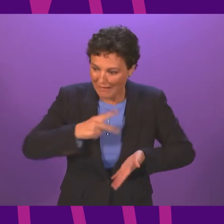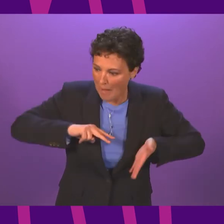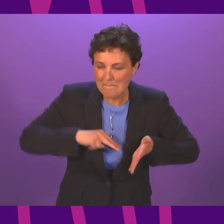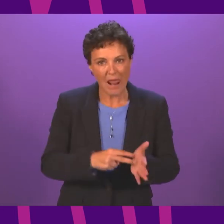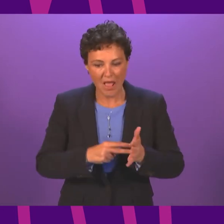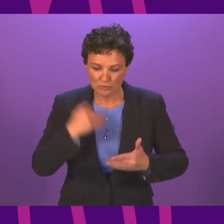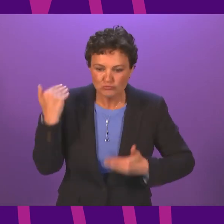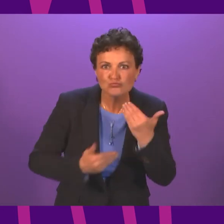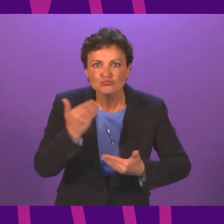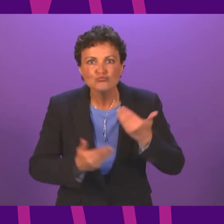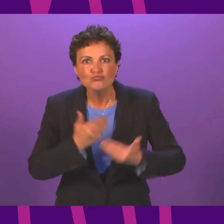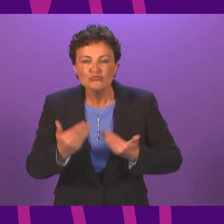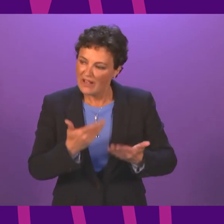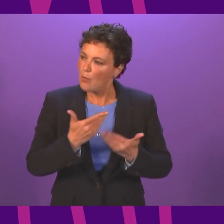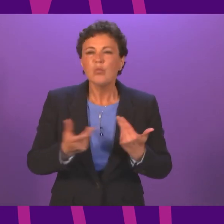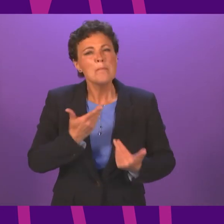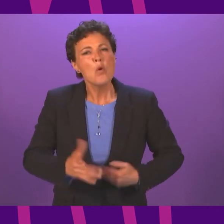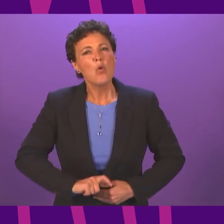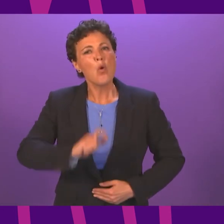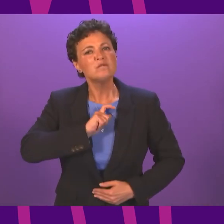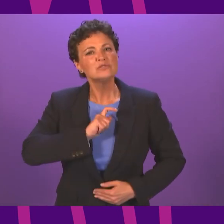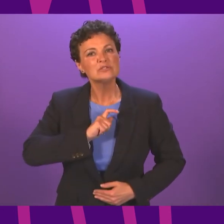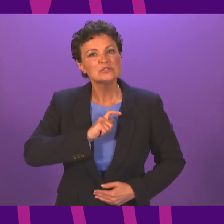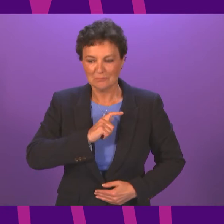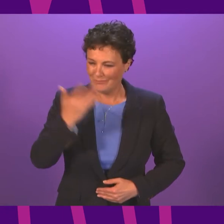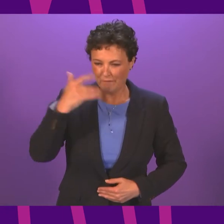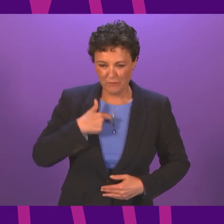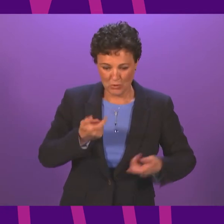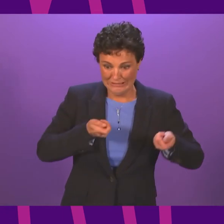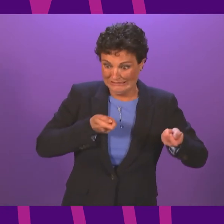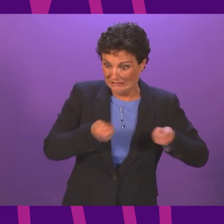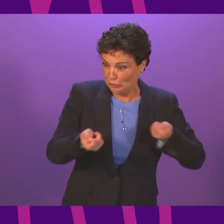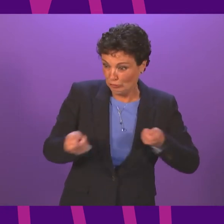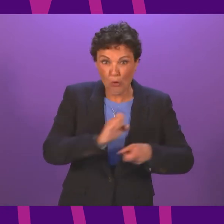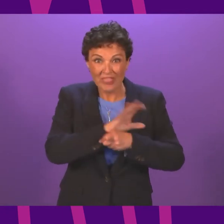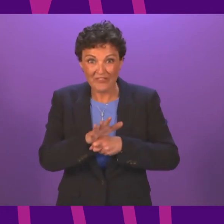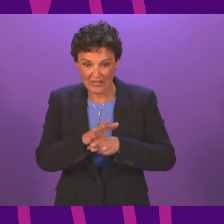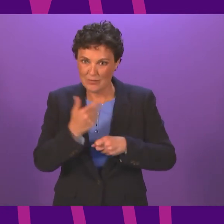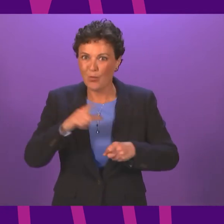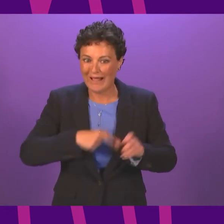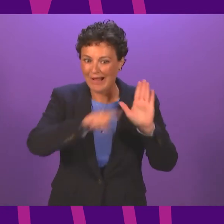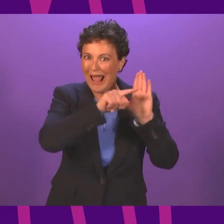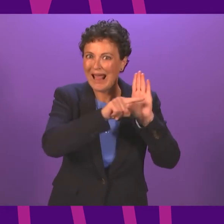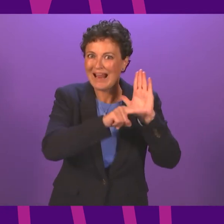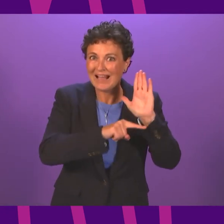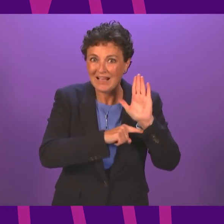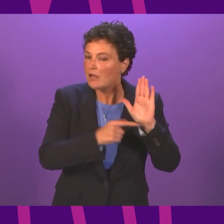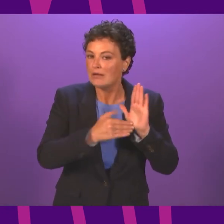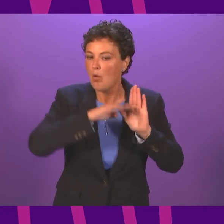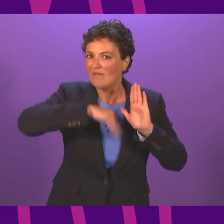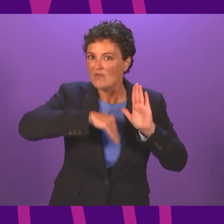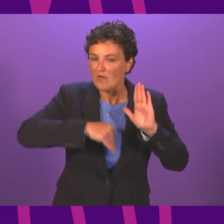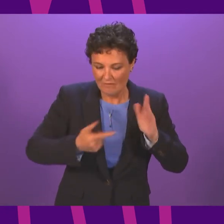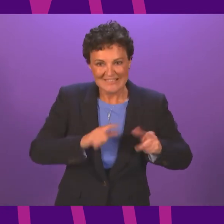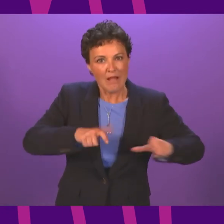more firmly and with much greater confidence from the need to control the virus through tough restrictions to being able to live much more freely.